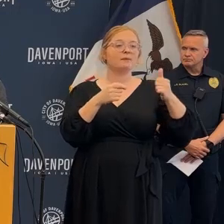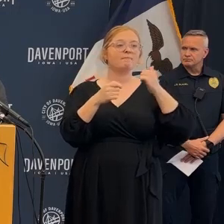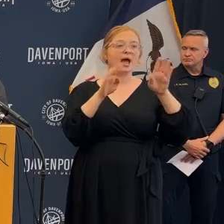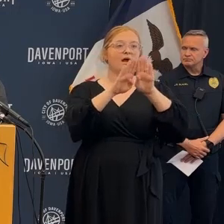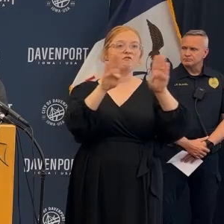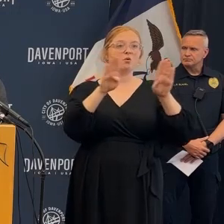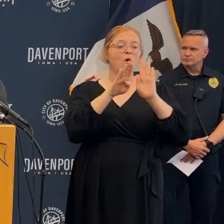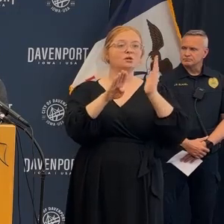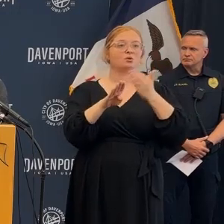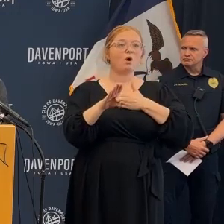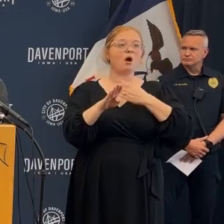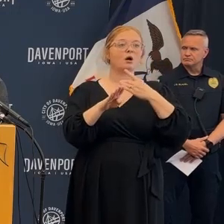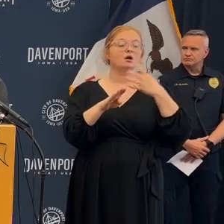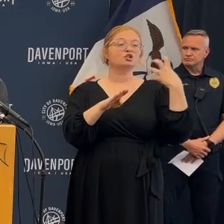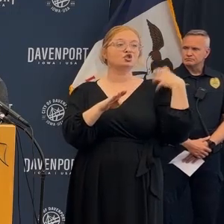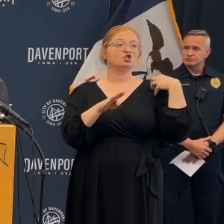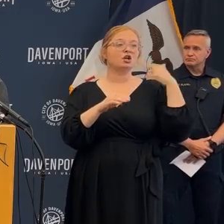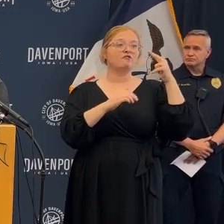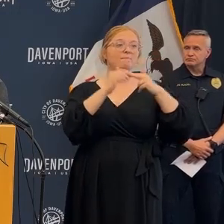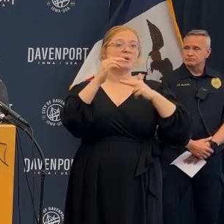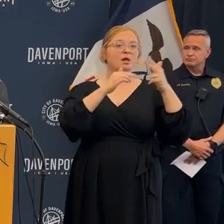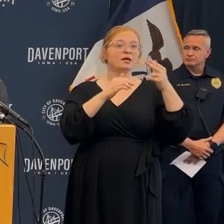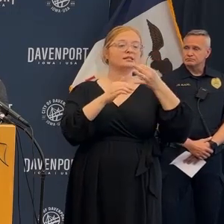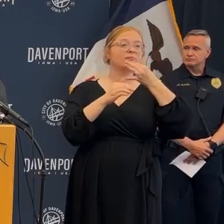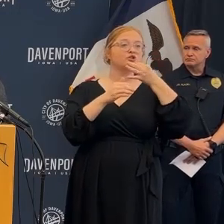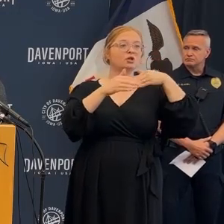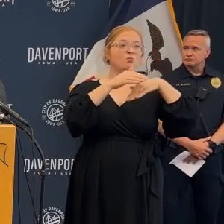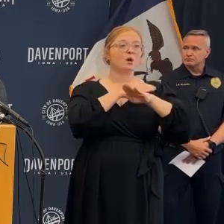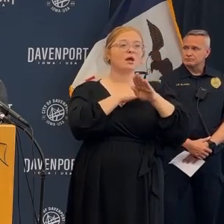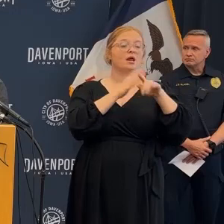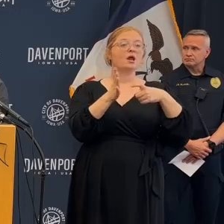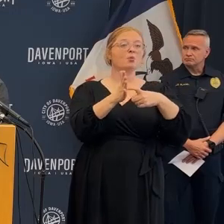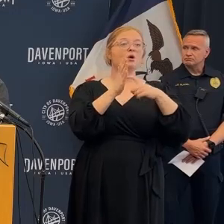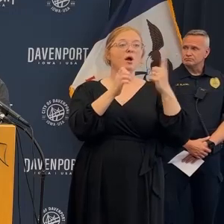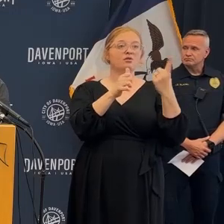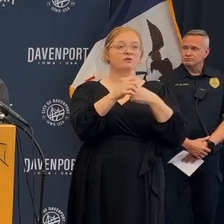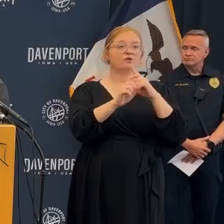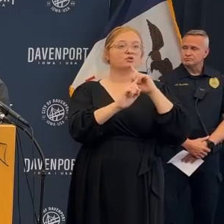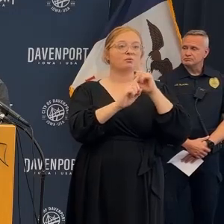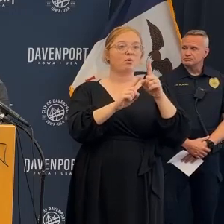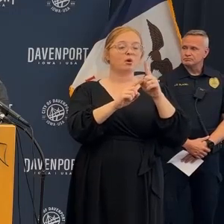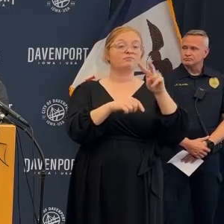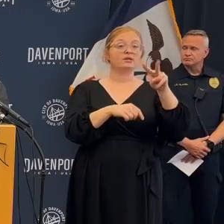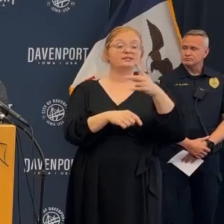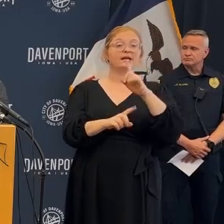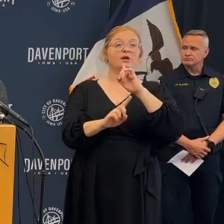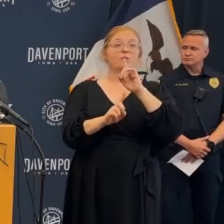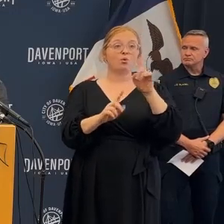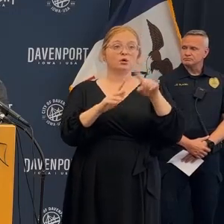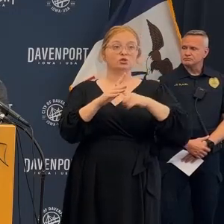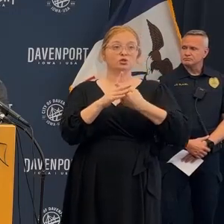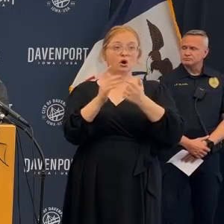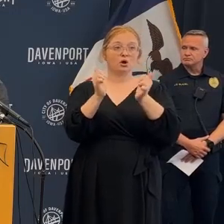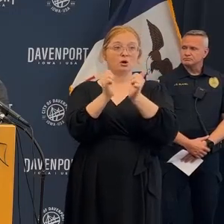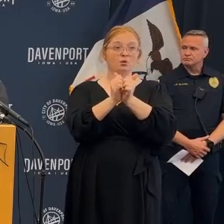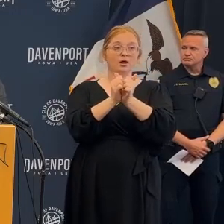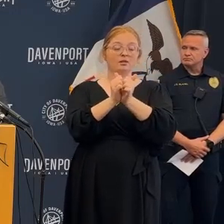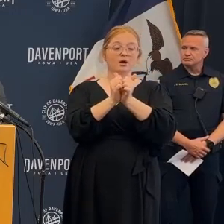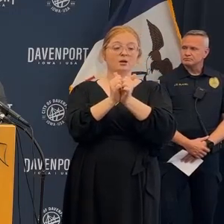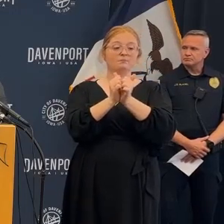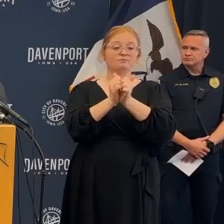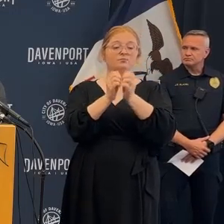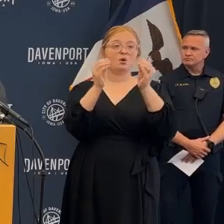I believe we'll make those available right so what started was we had some veneer brick popping on the back